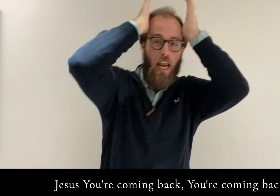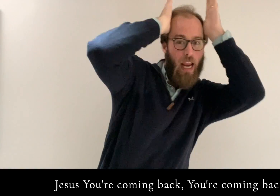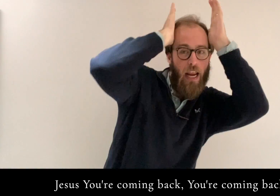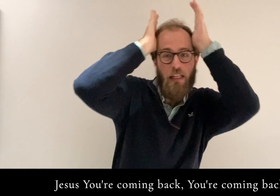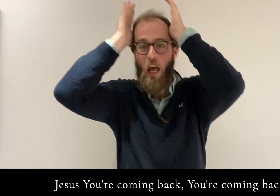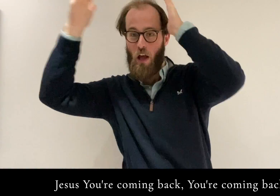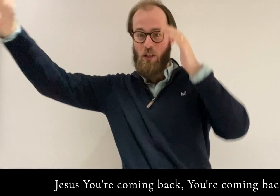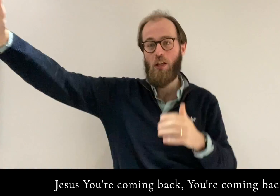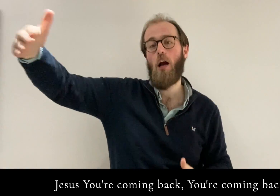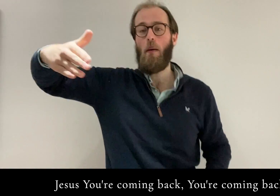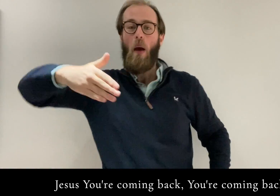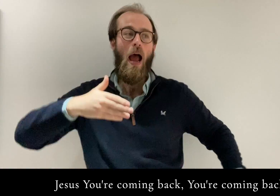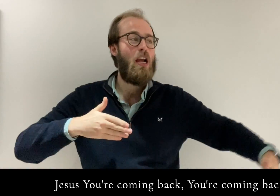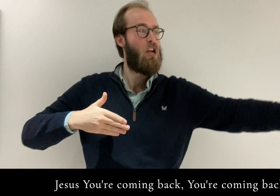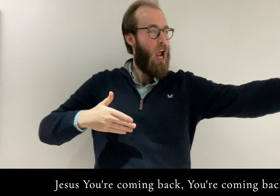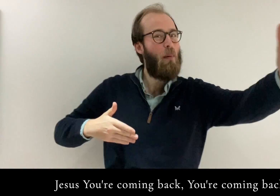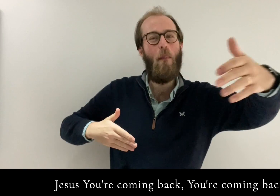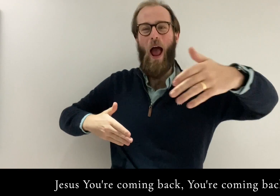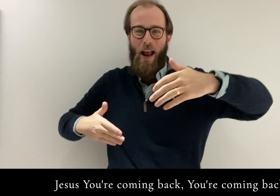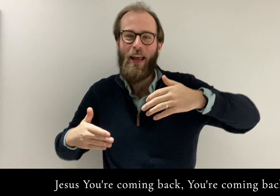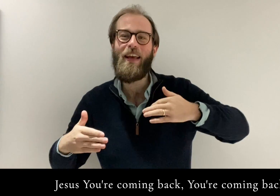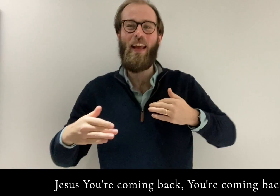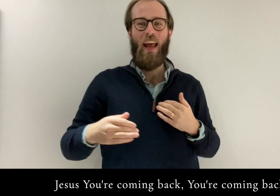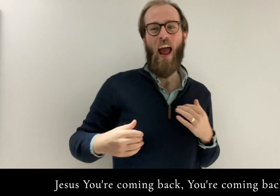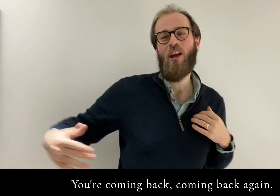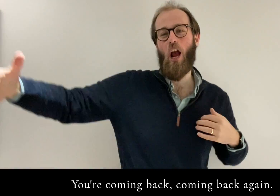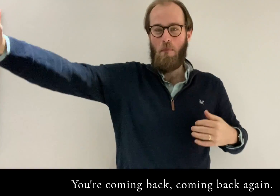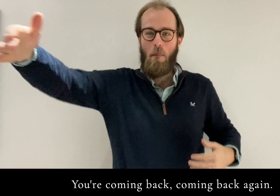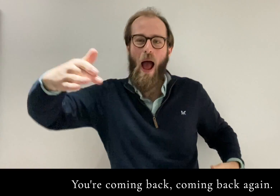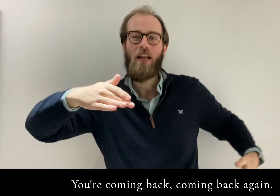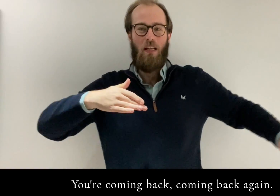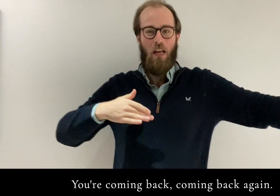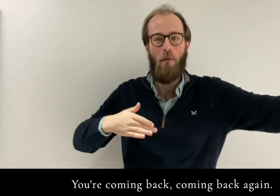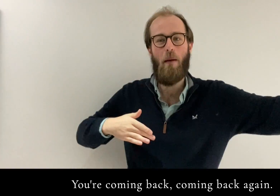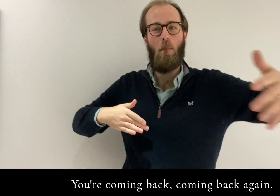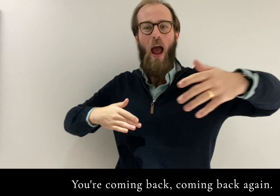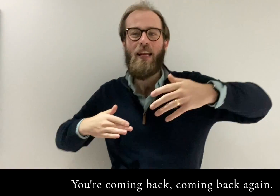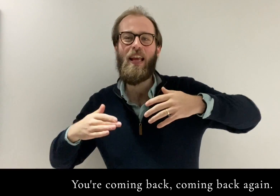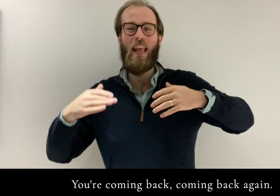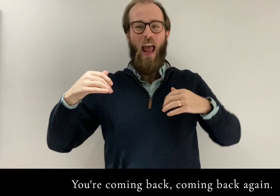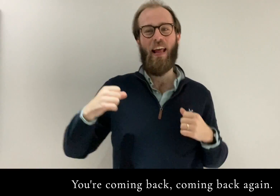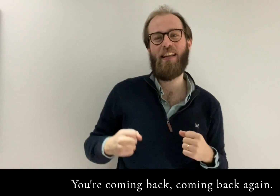Jesus, you're coming back, you're coming back You're coming back, coming back again